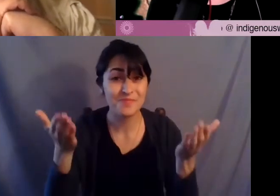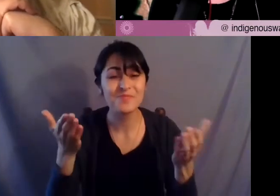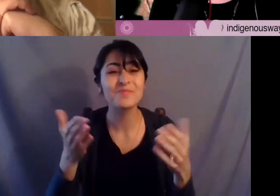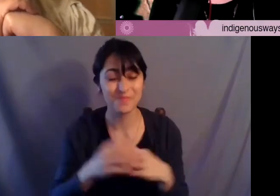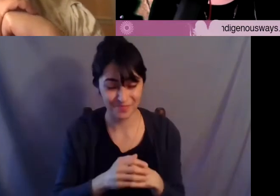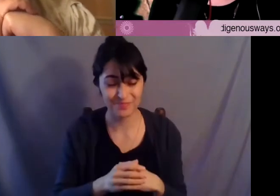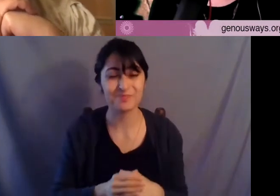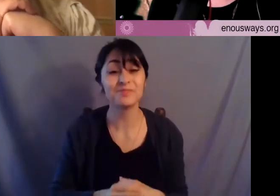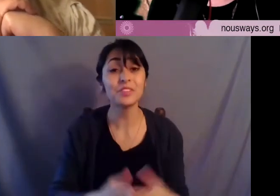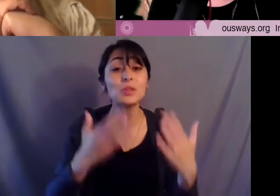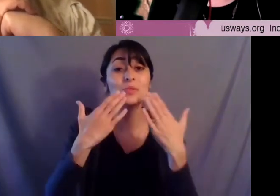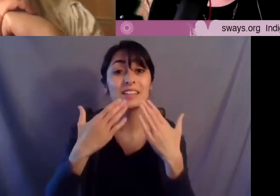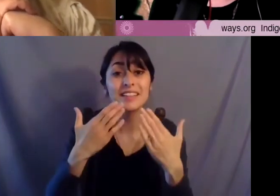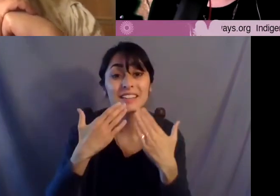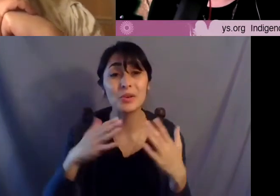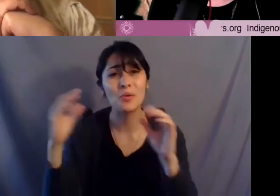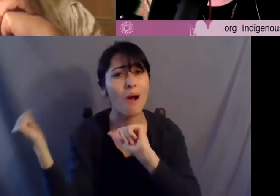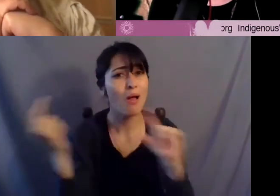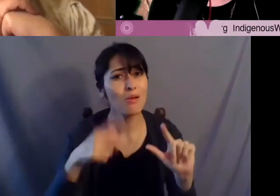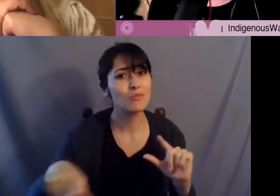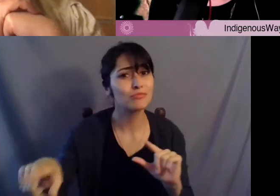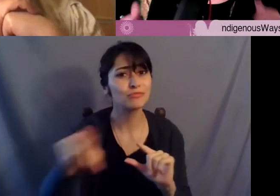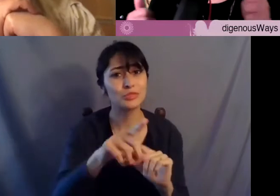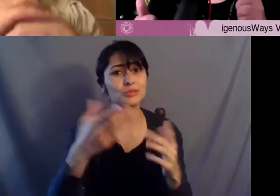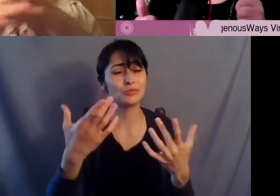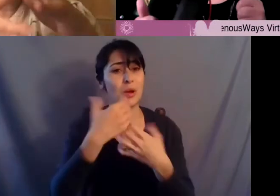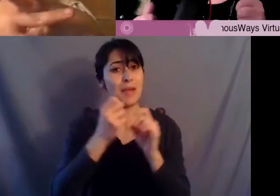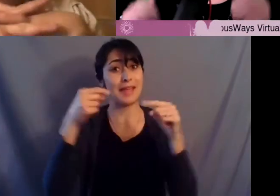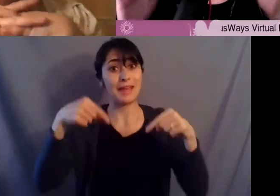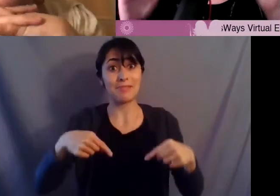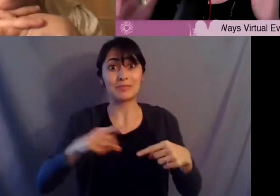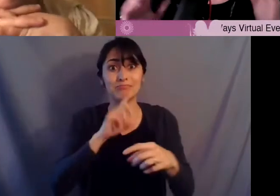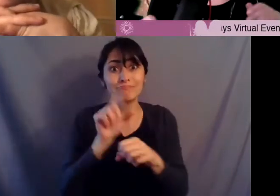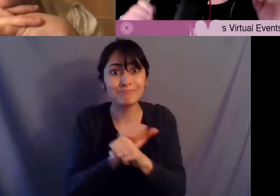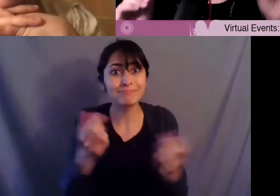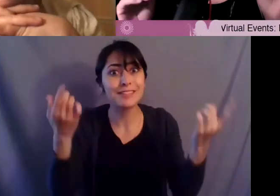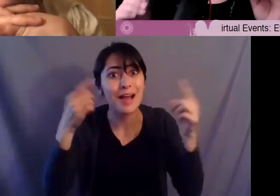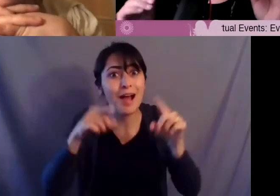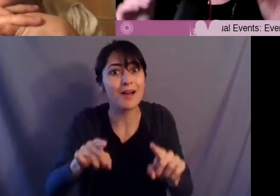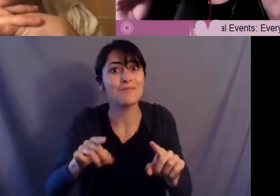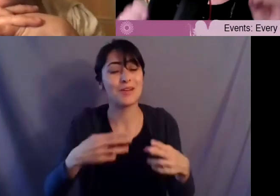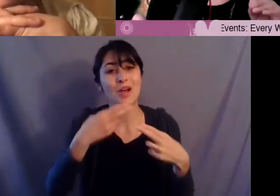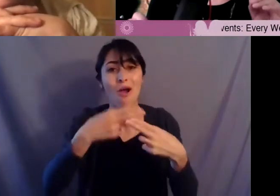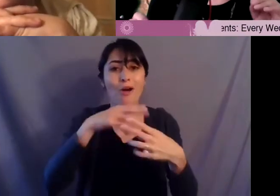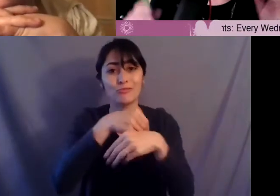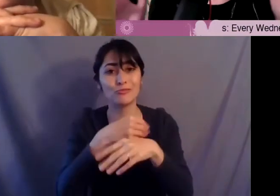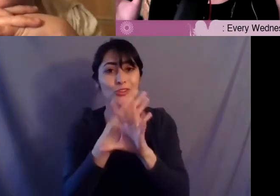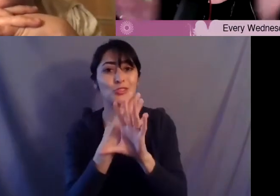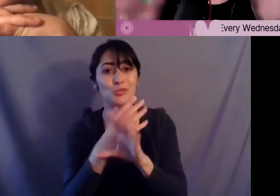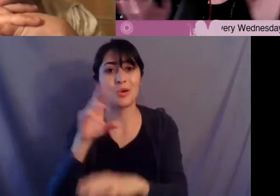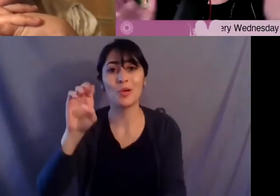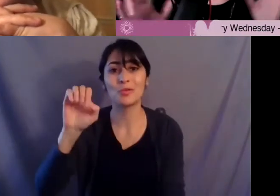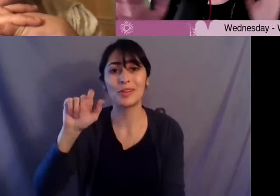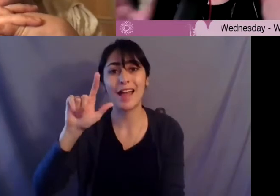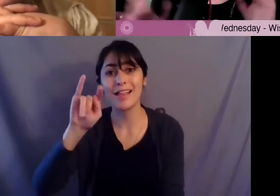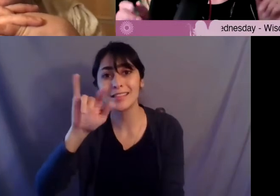so thank you all of you for making this a reality called virtual reality i